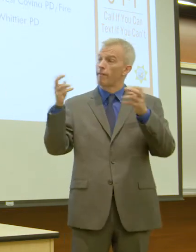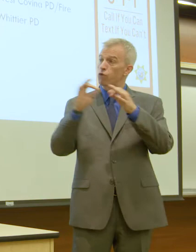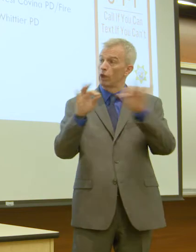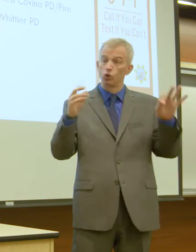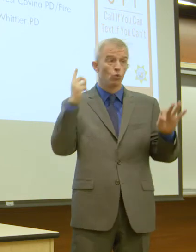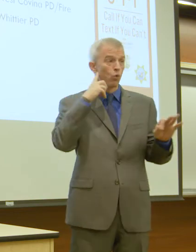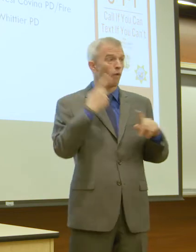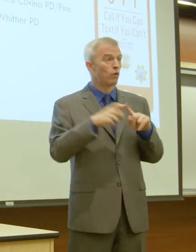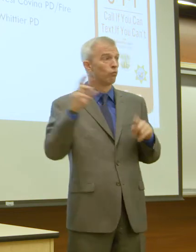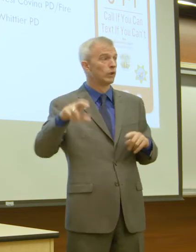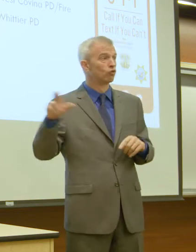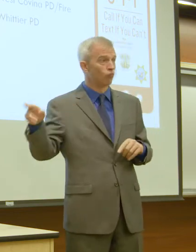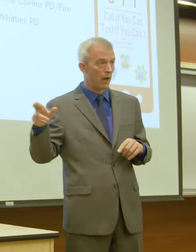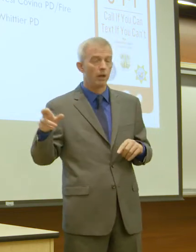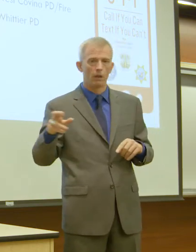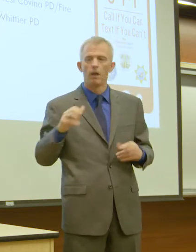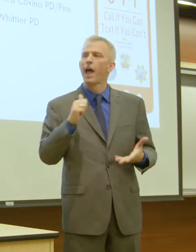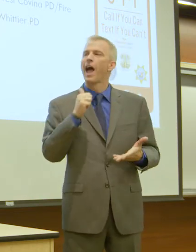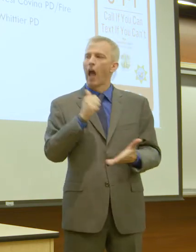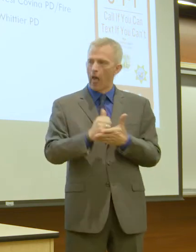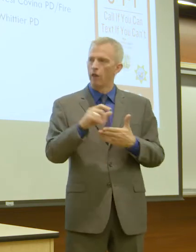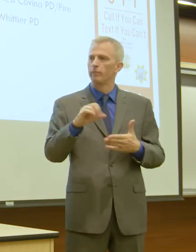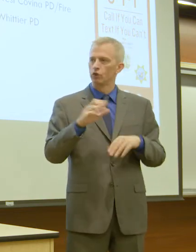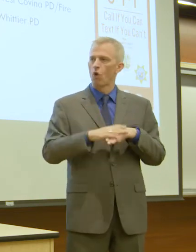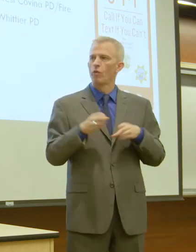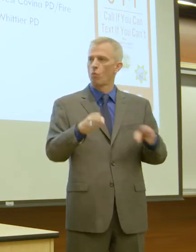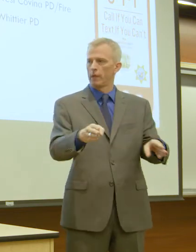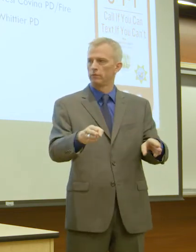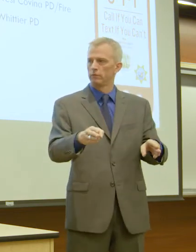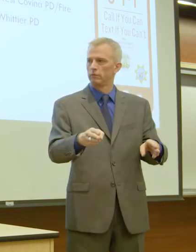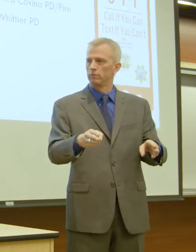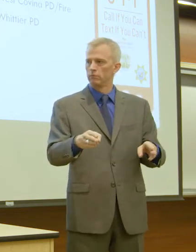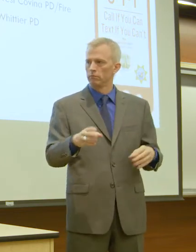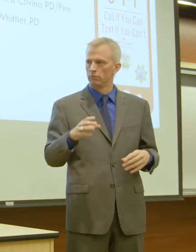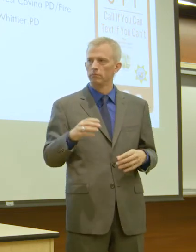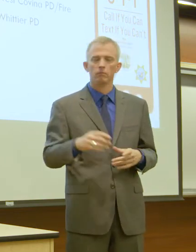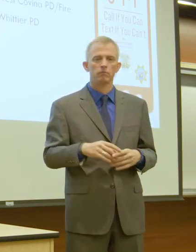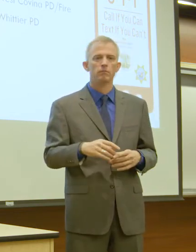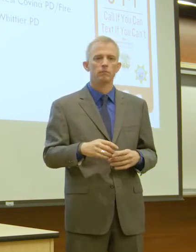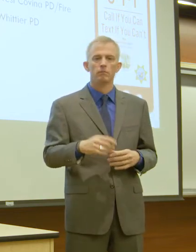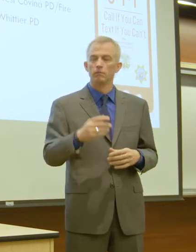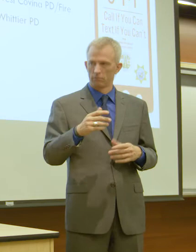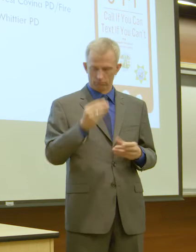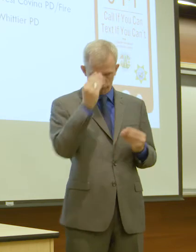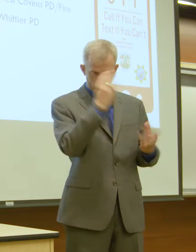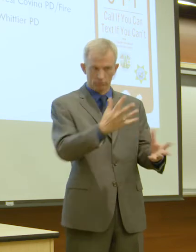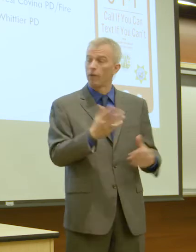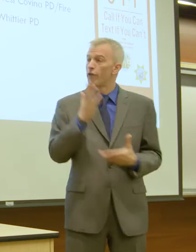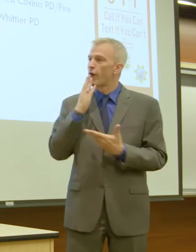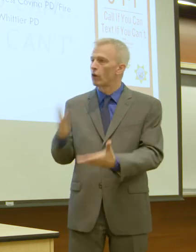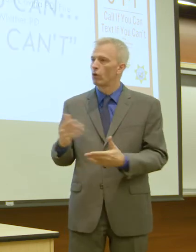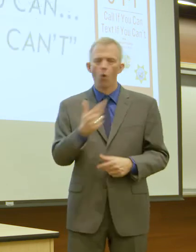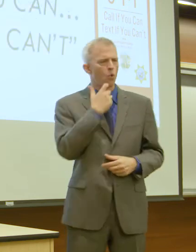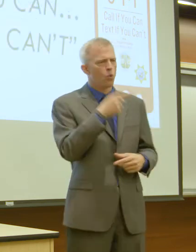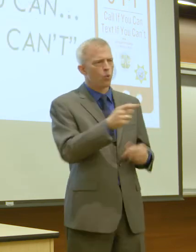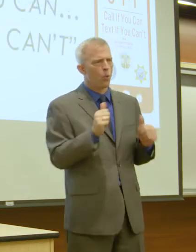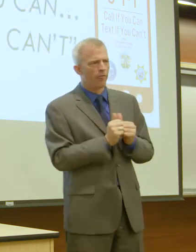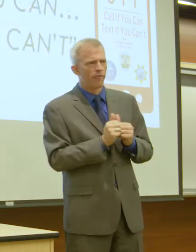Richard Ray, help is on the way. That's what our 911 operator texted. Thank you. Who are you with?